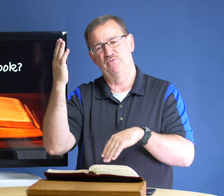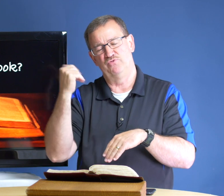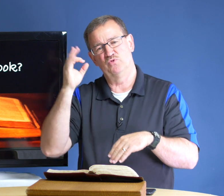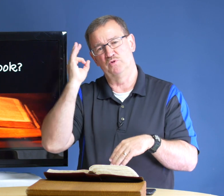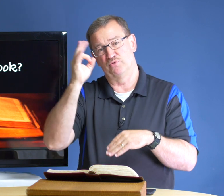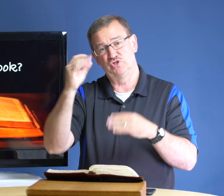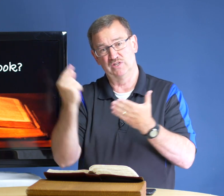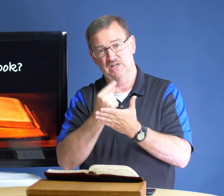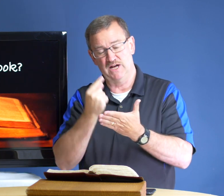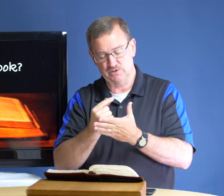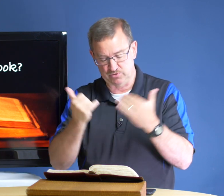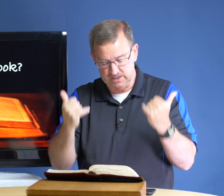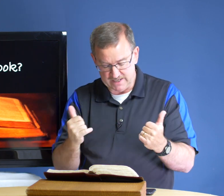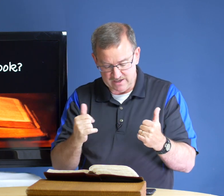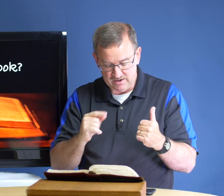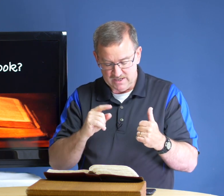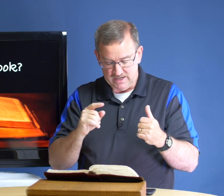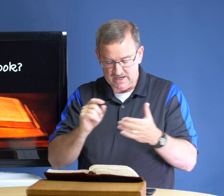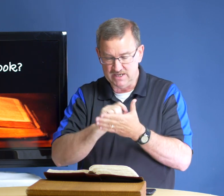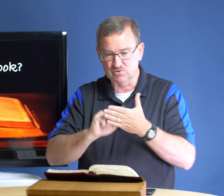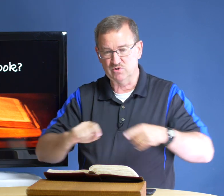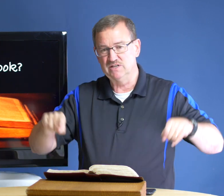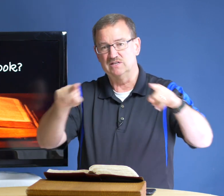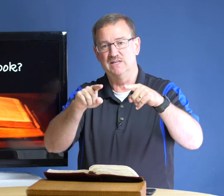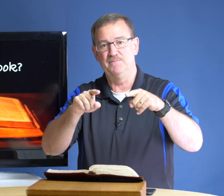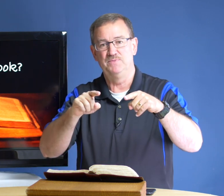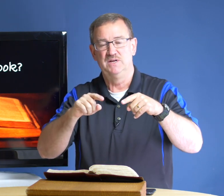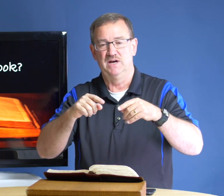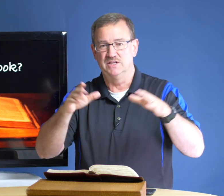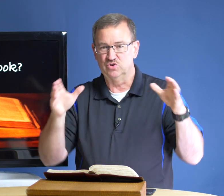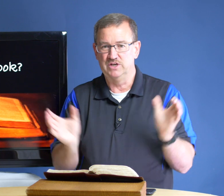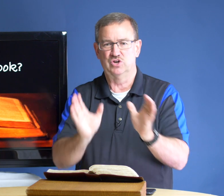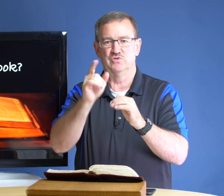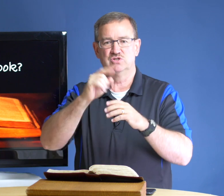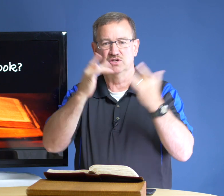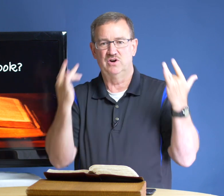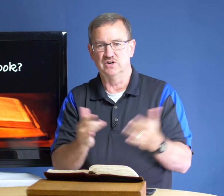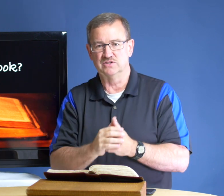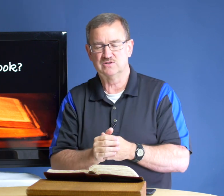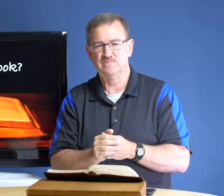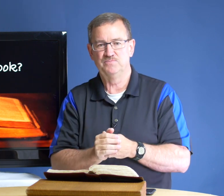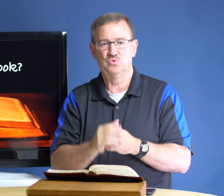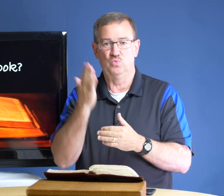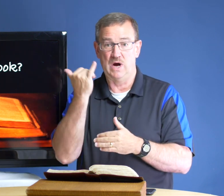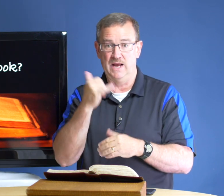before with preaching the gospel and now he was writing to them to encourage their hearts why